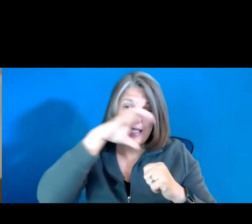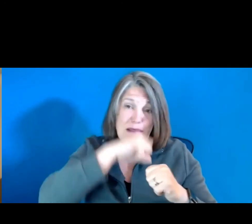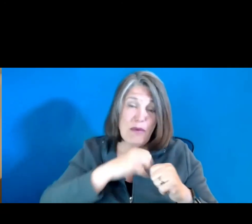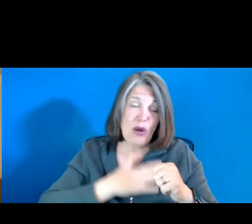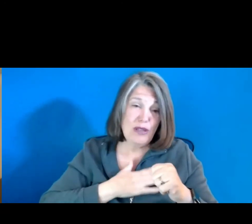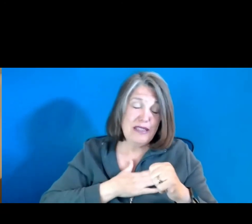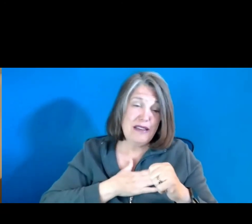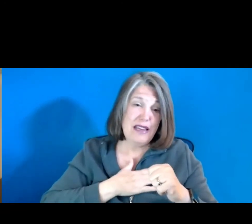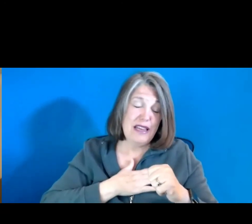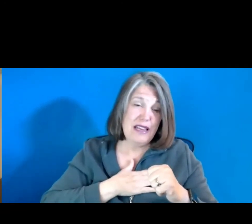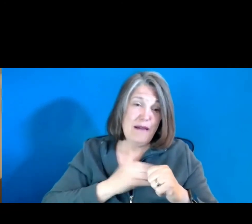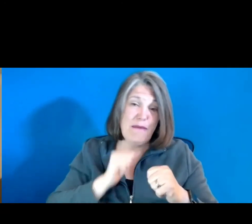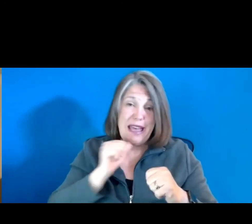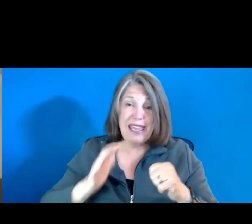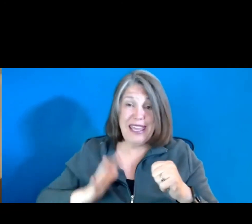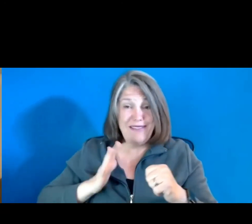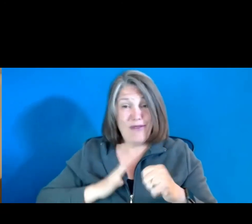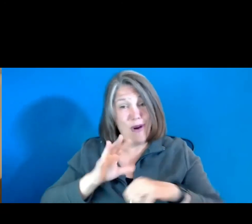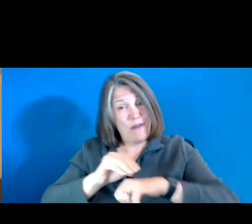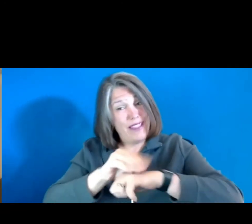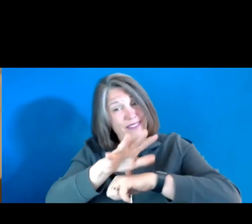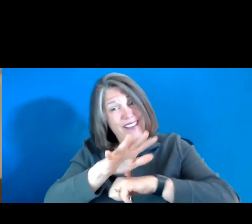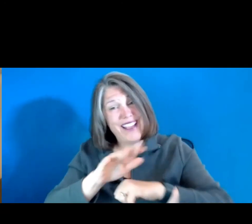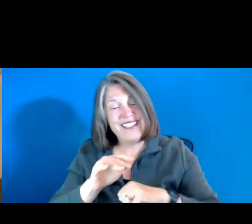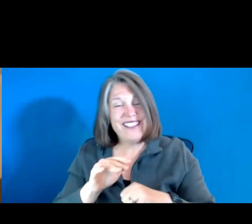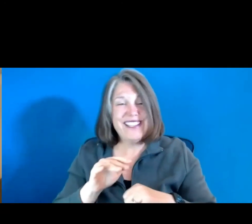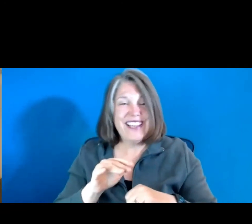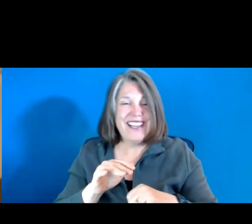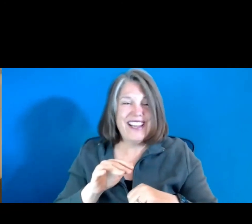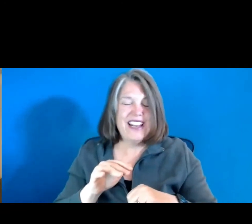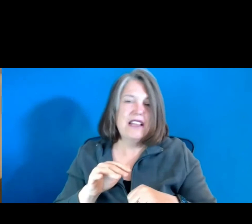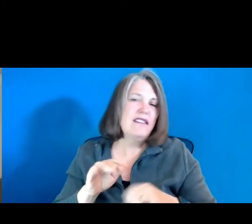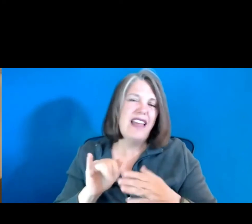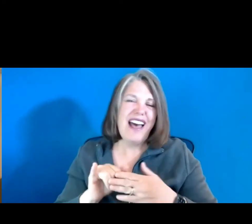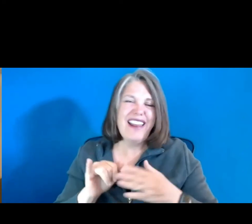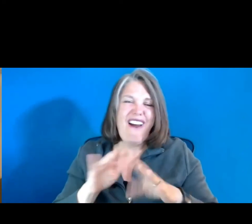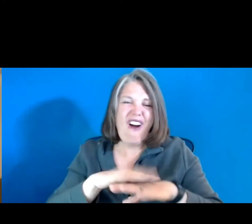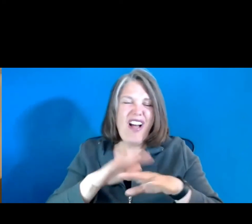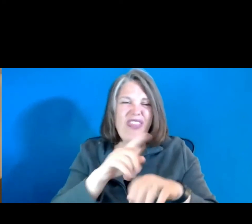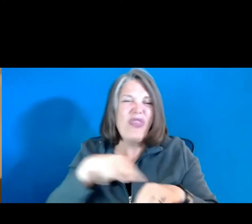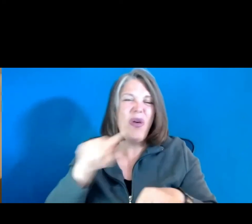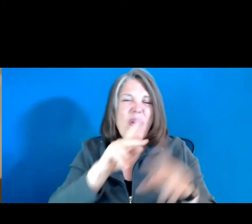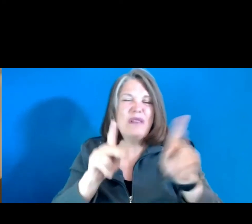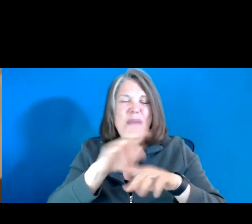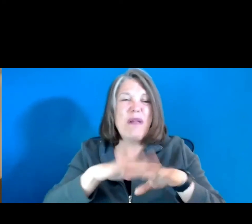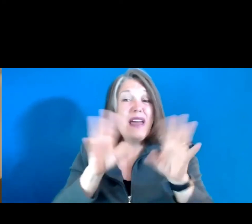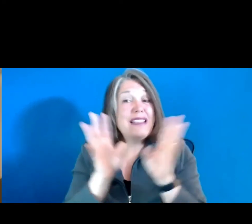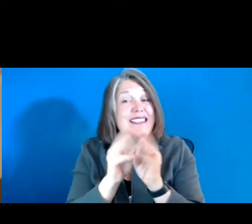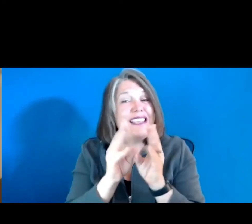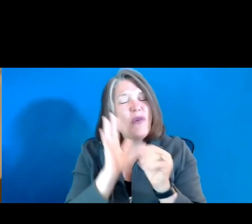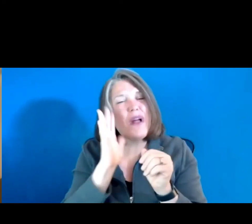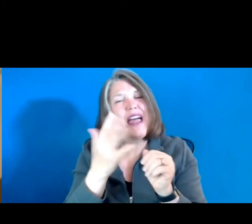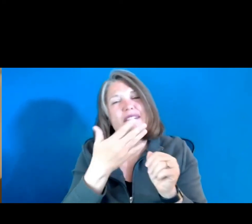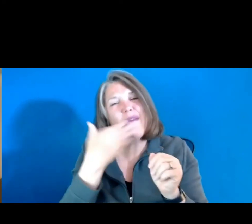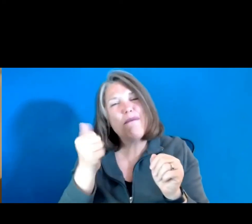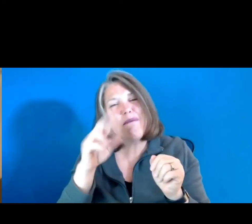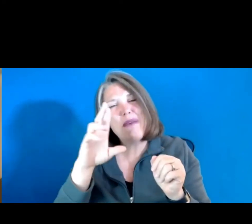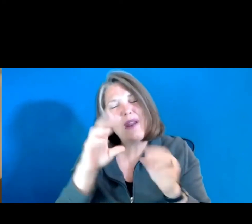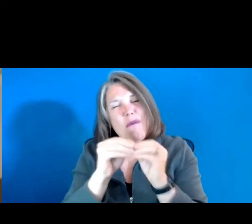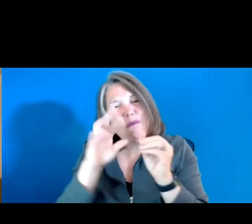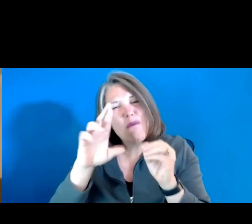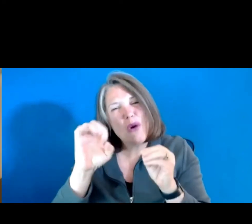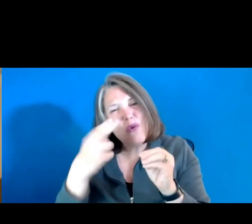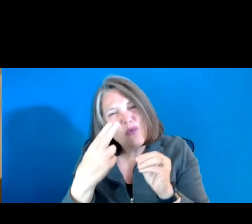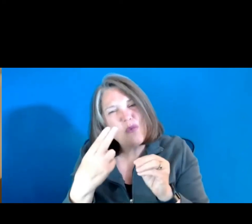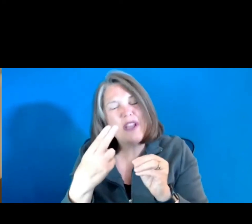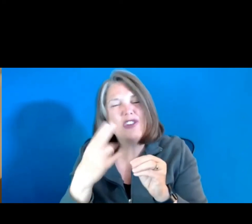informal advice is that those on a session will have a much richer opportunity if you share it with